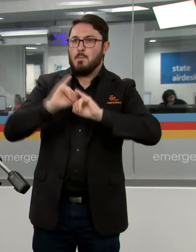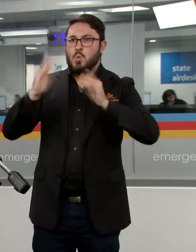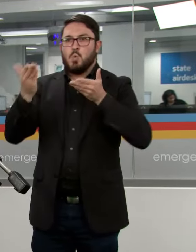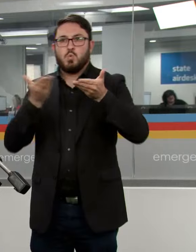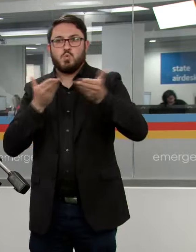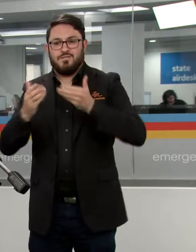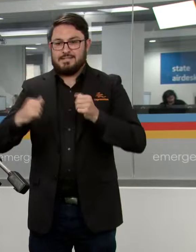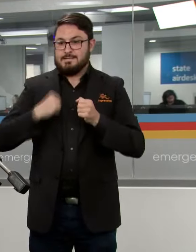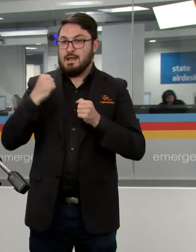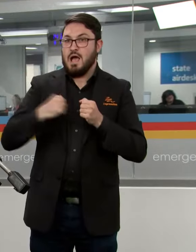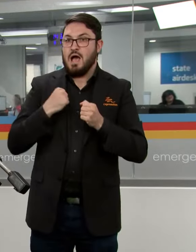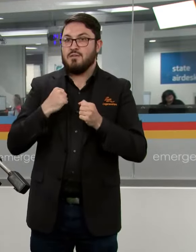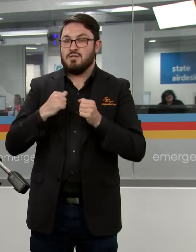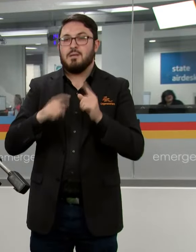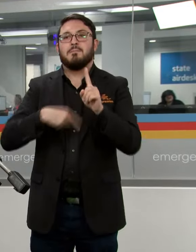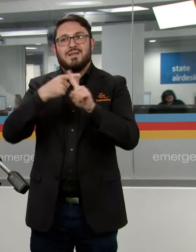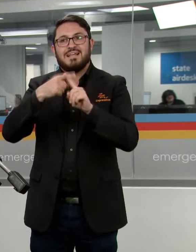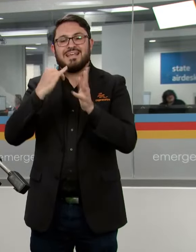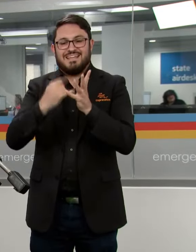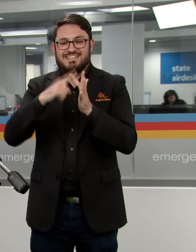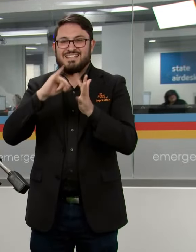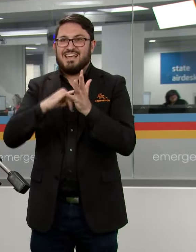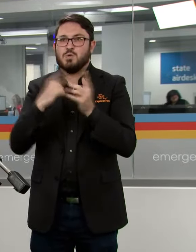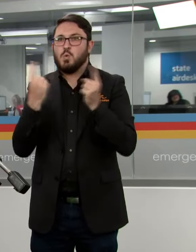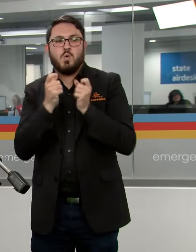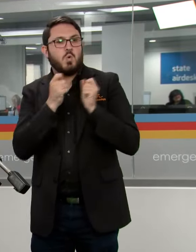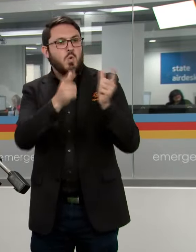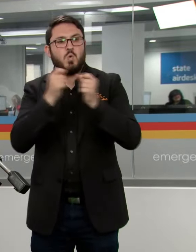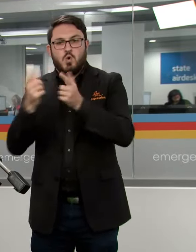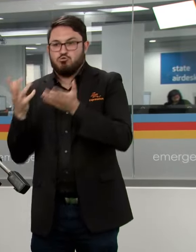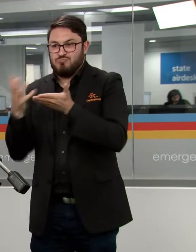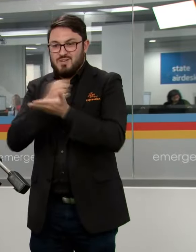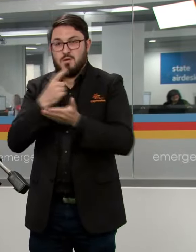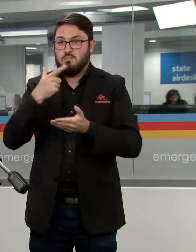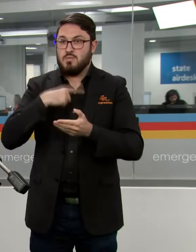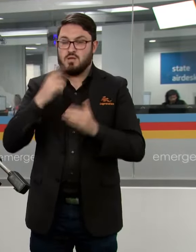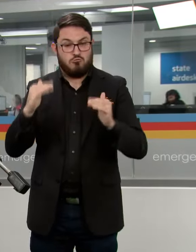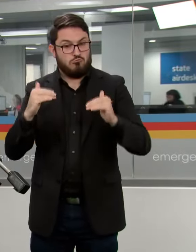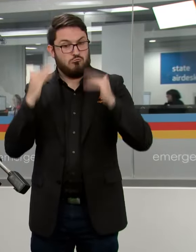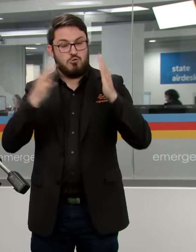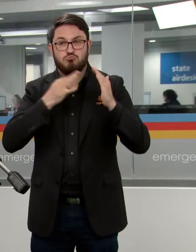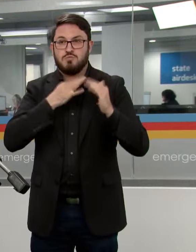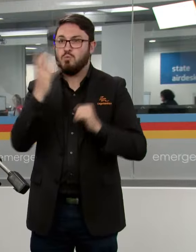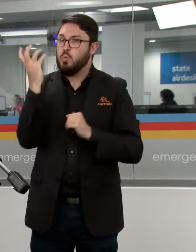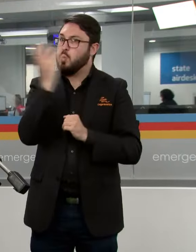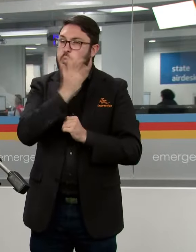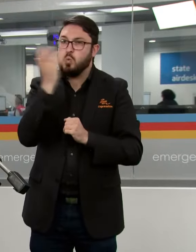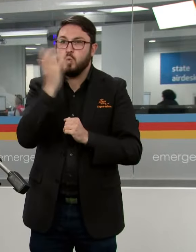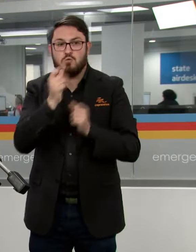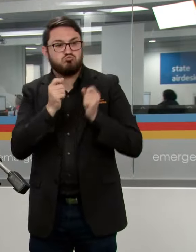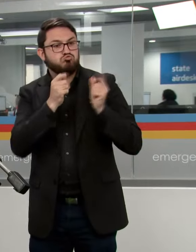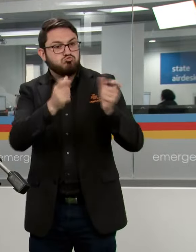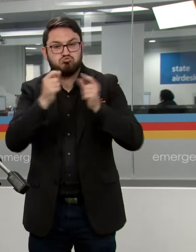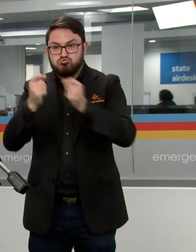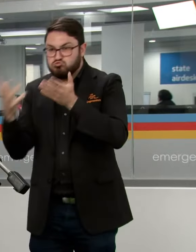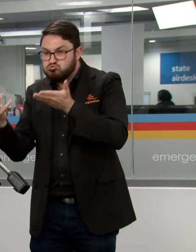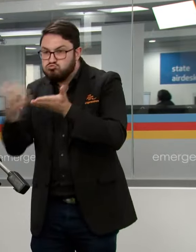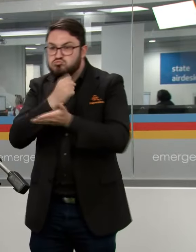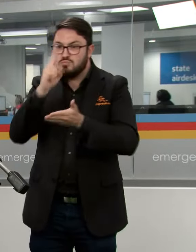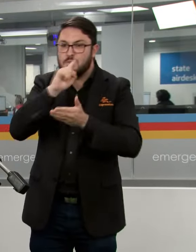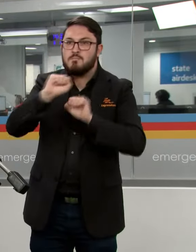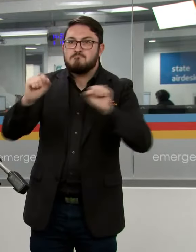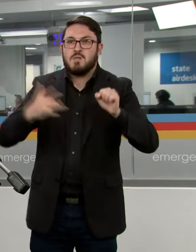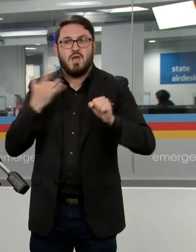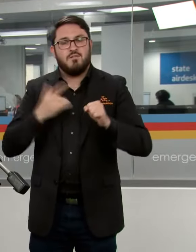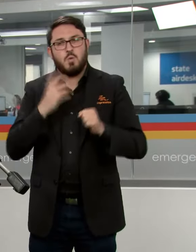personnel including SES that assisted with those rescues because they're quite dangerous and assisted with helping people through those flood